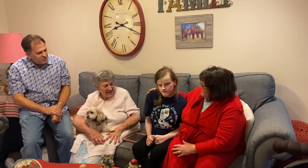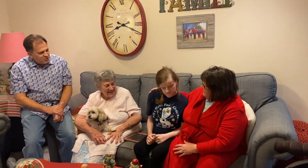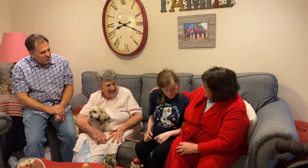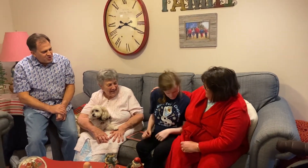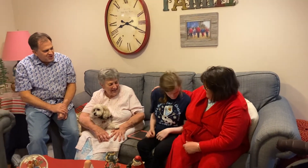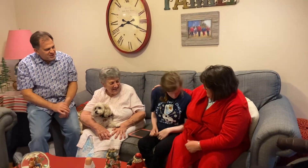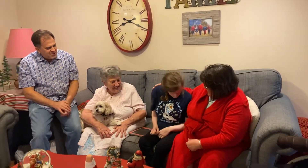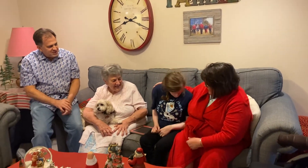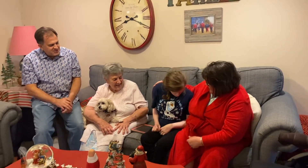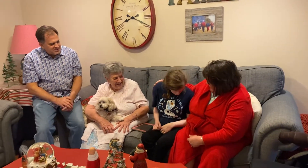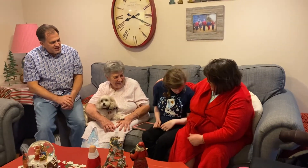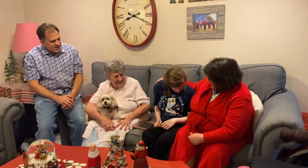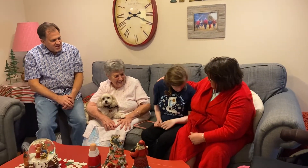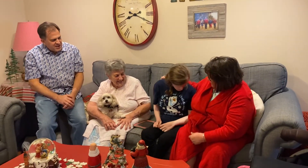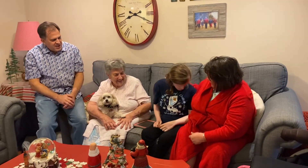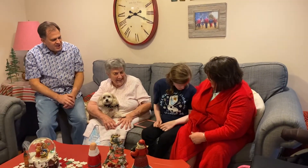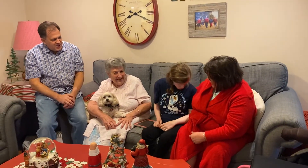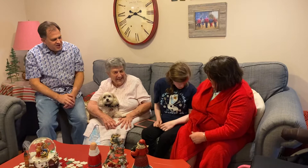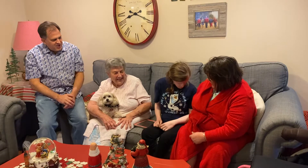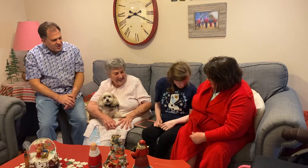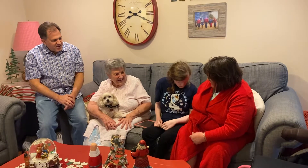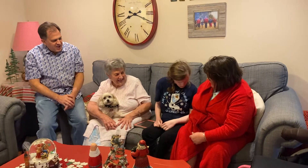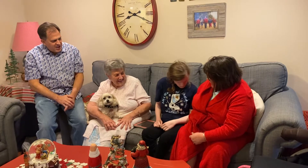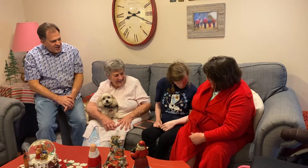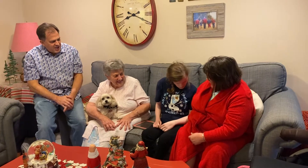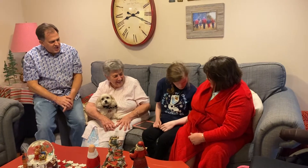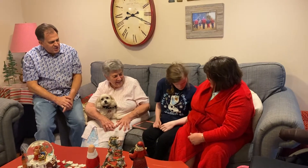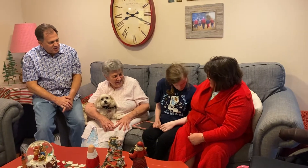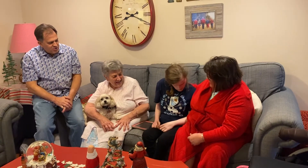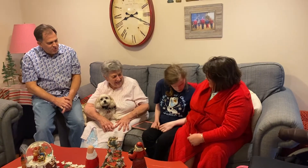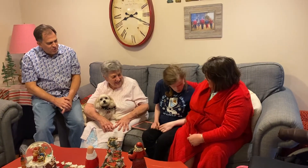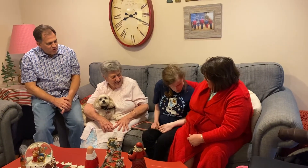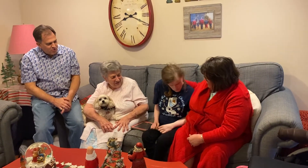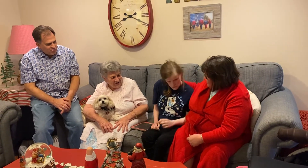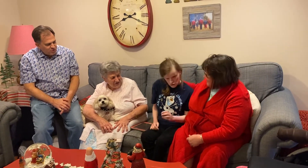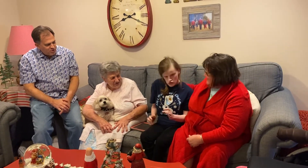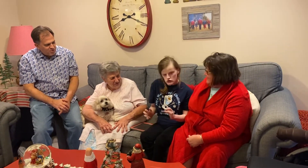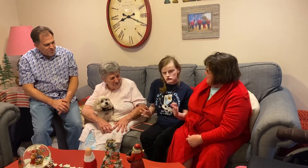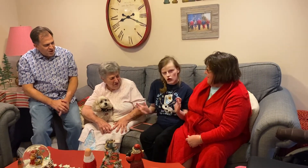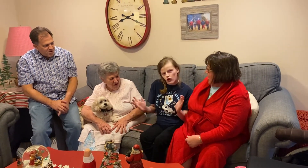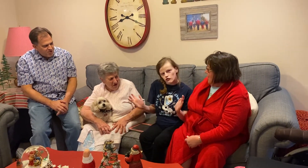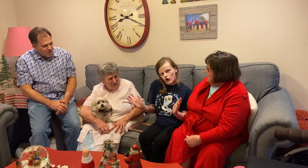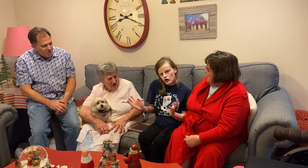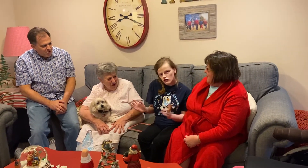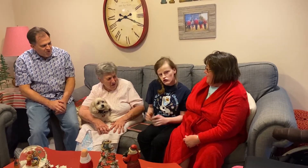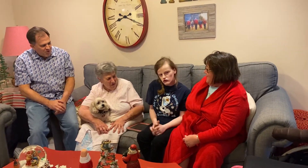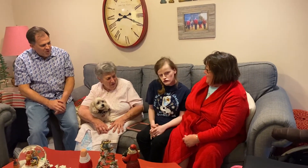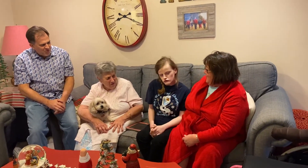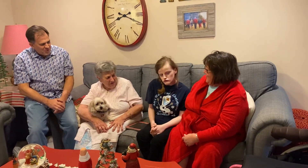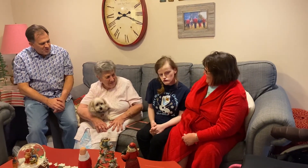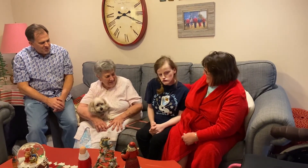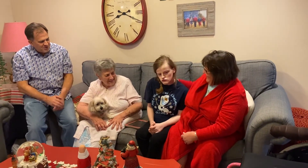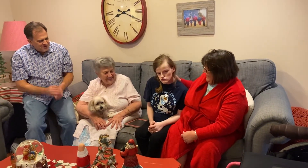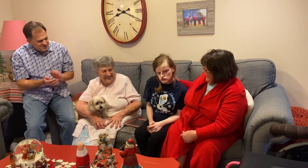story is, Her day, good tomorrow. Chloe, that.